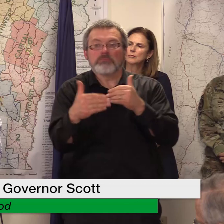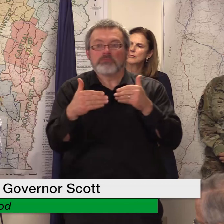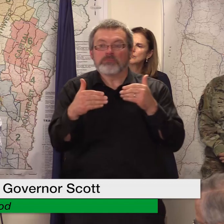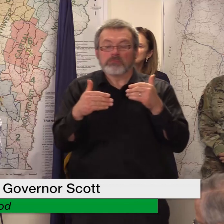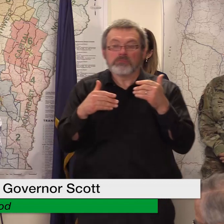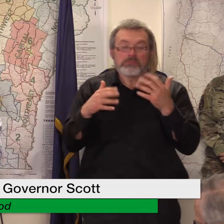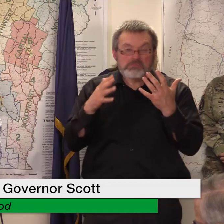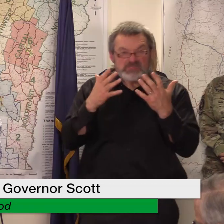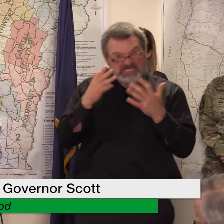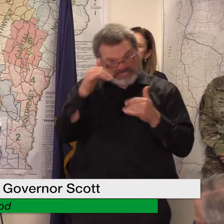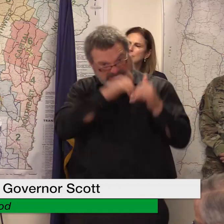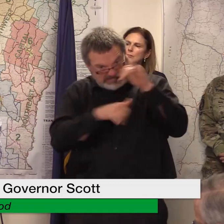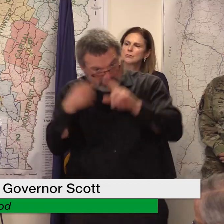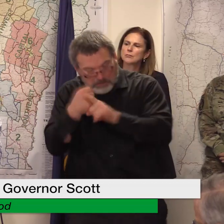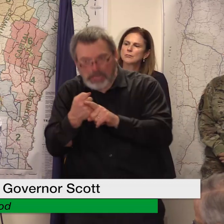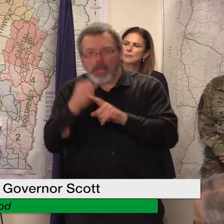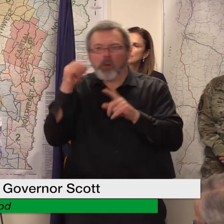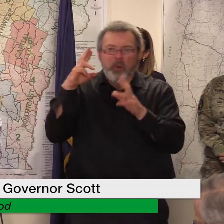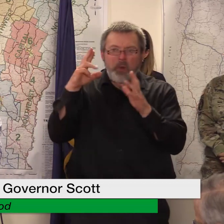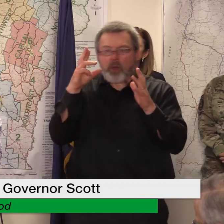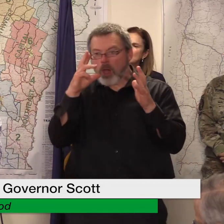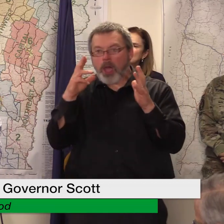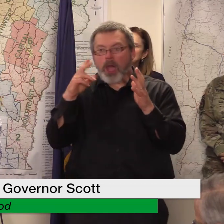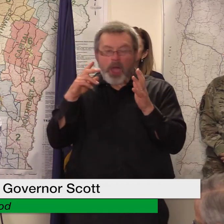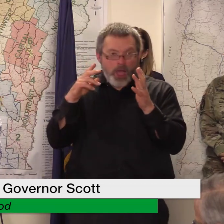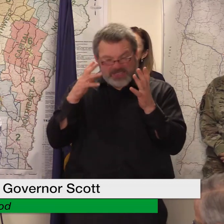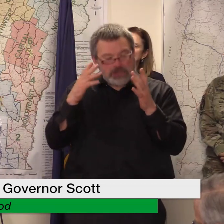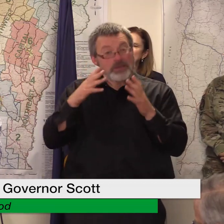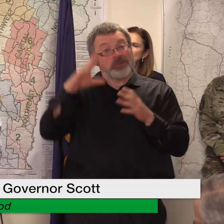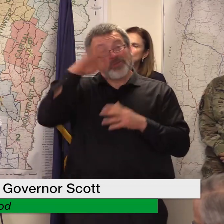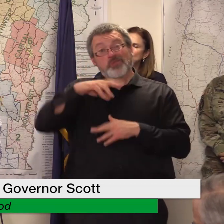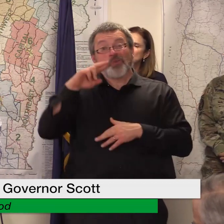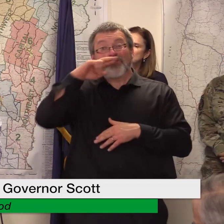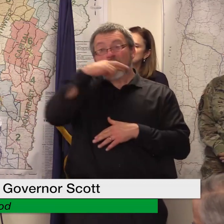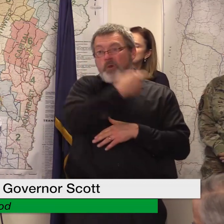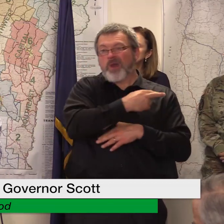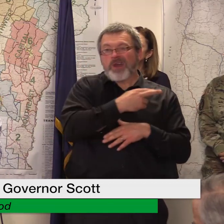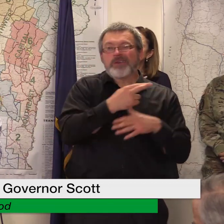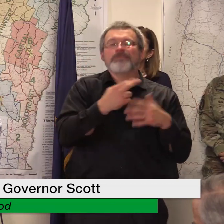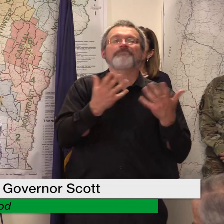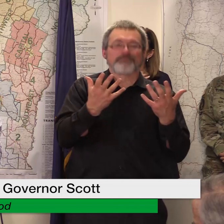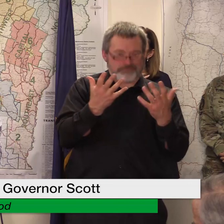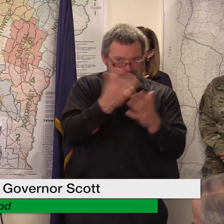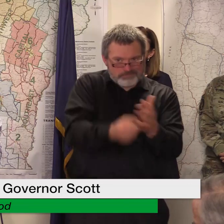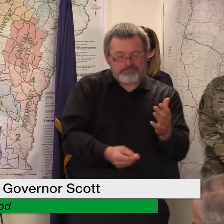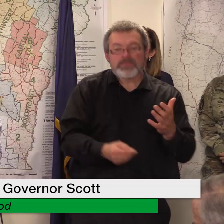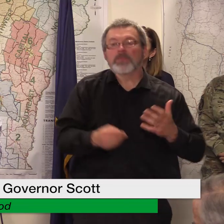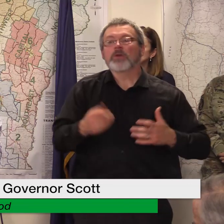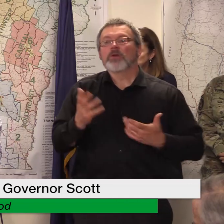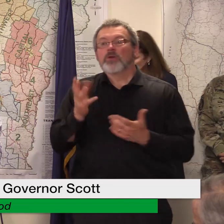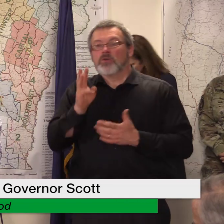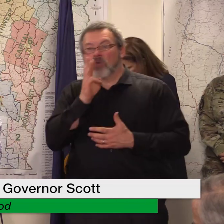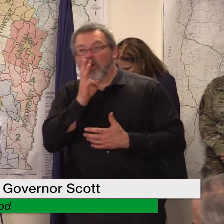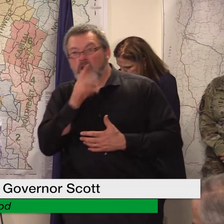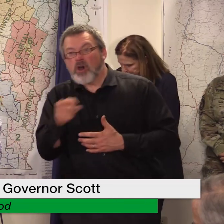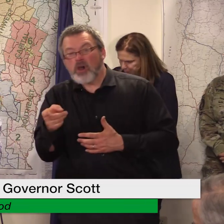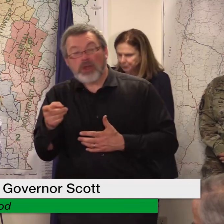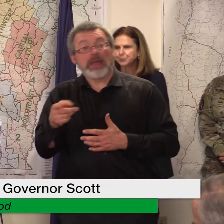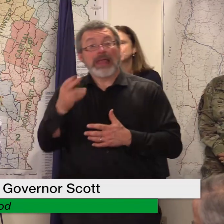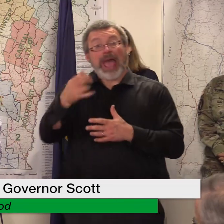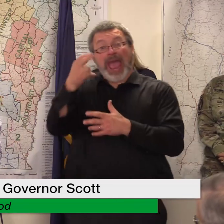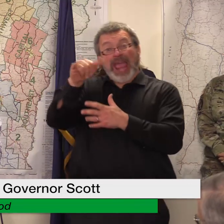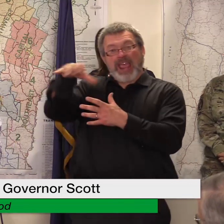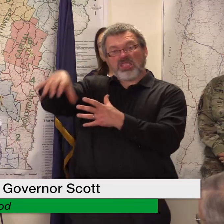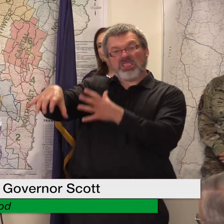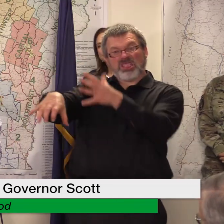be corn that was lost that it was underwater whether it be standing hay that was underwater or just the quality